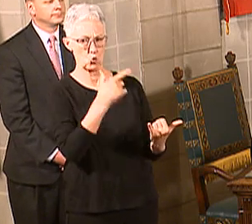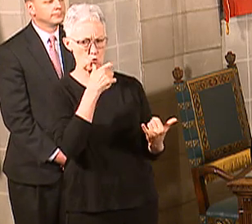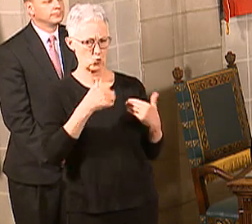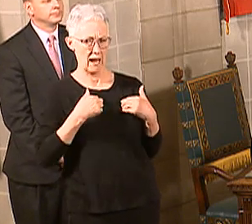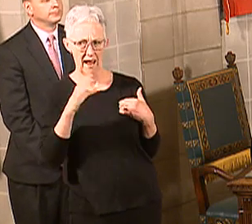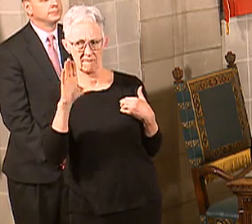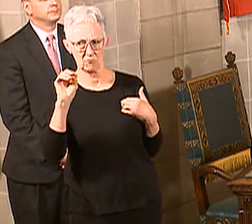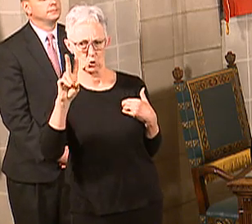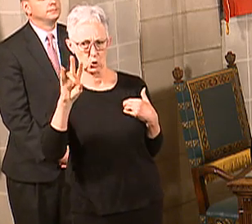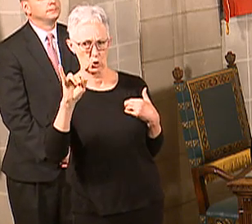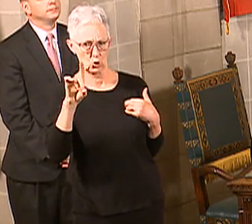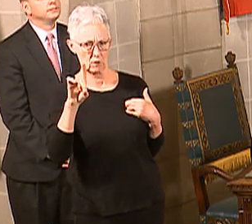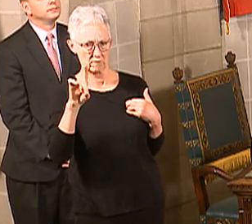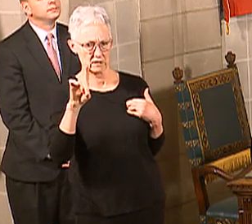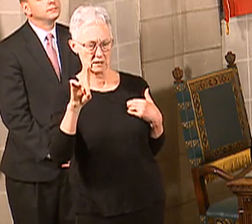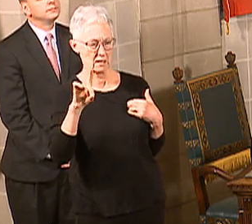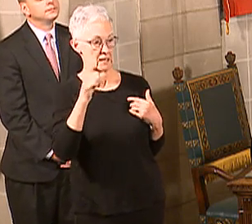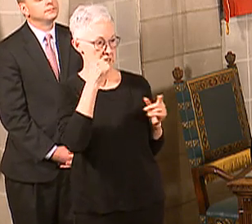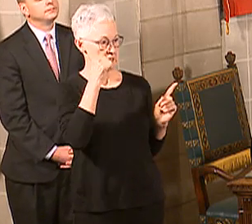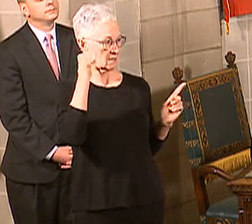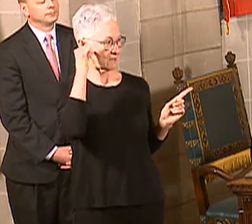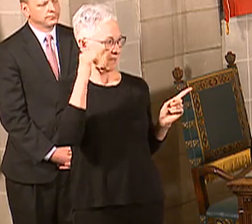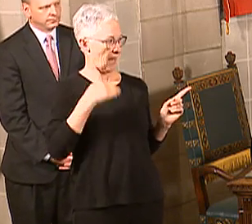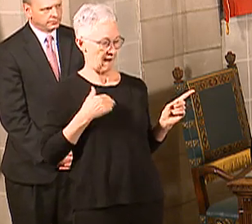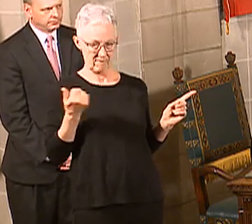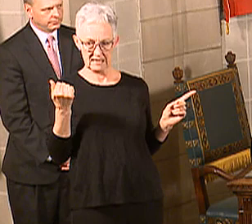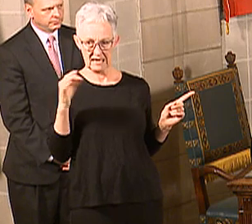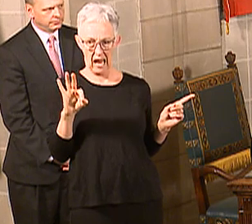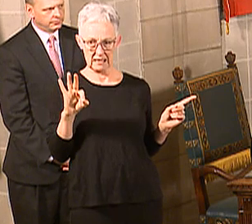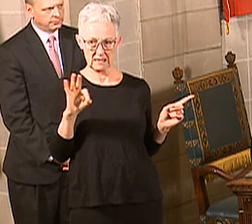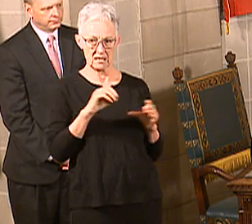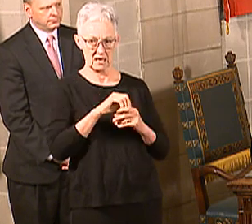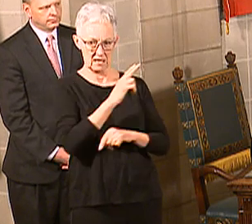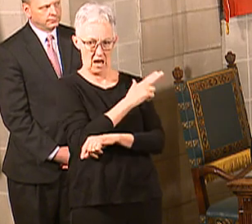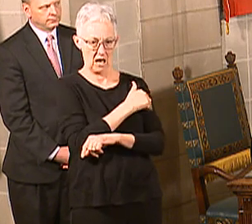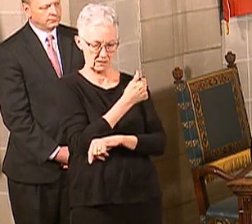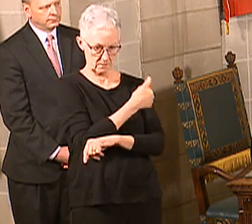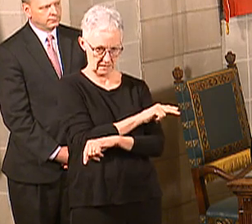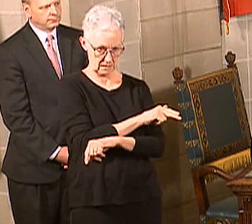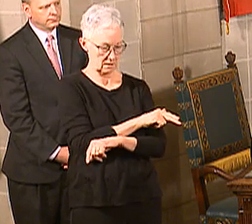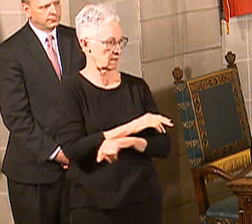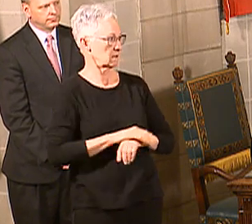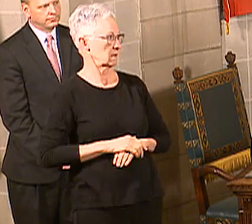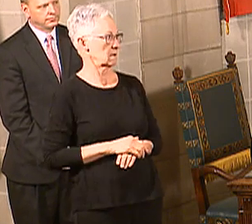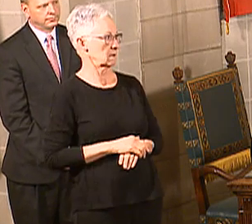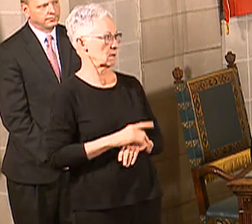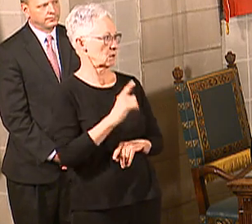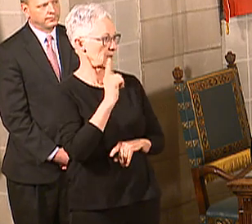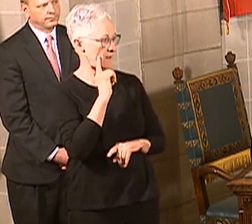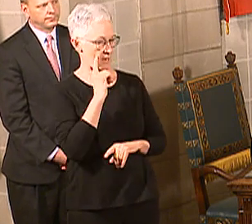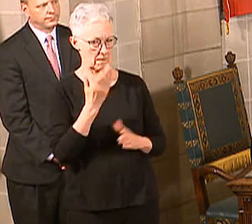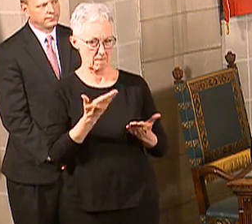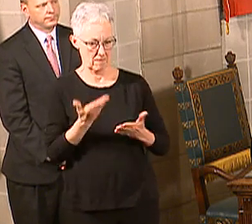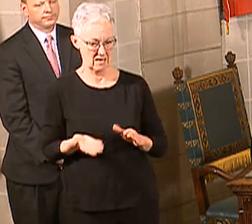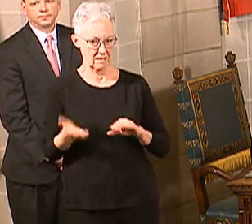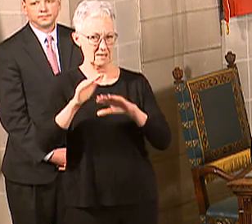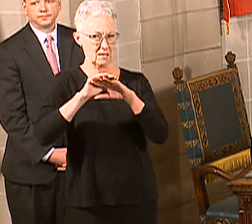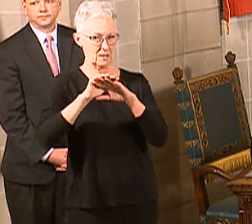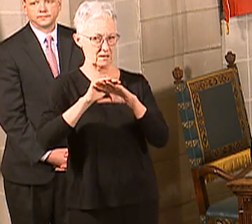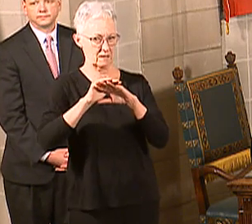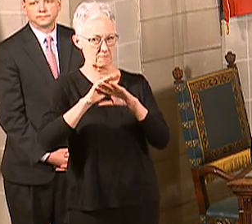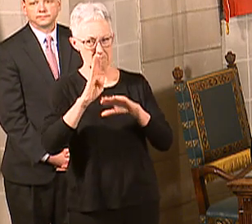Yesterday, we had 19 in the hospital. And I think that might have gone up two or three today.